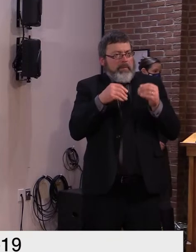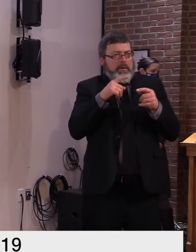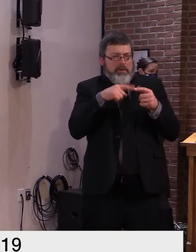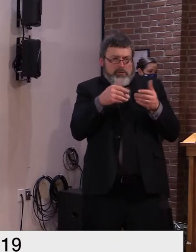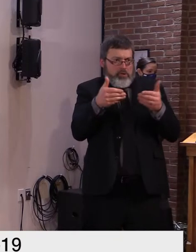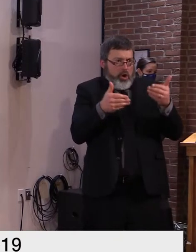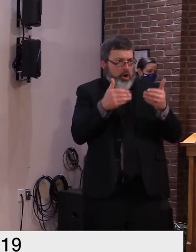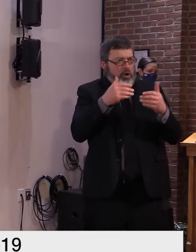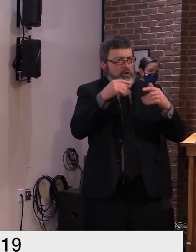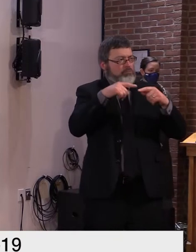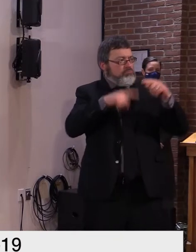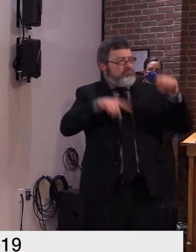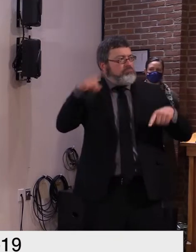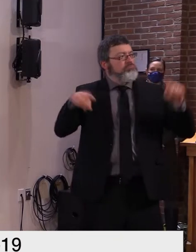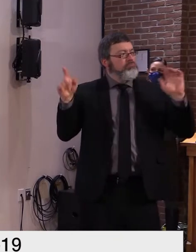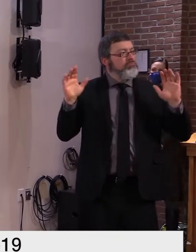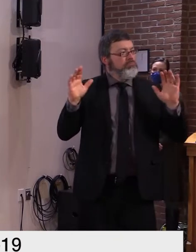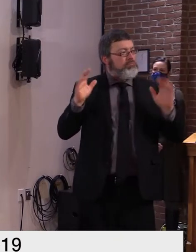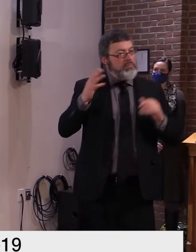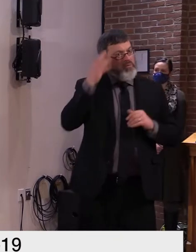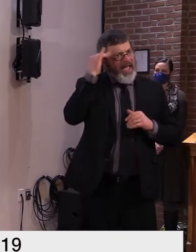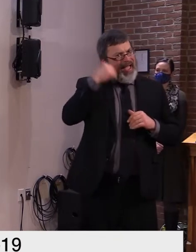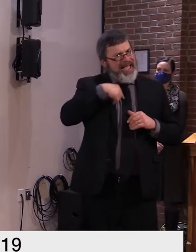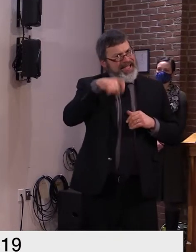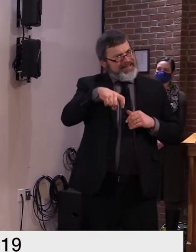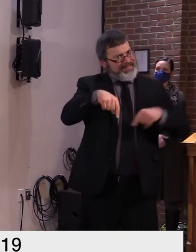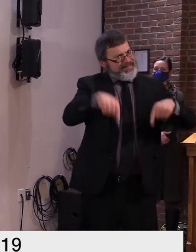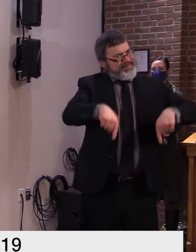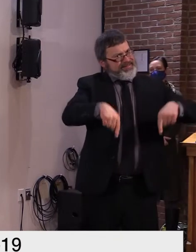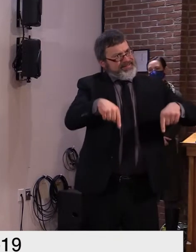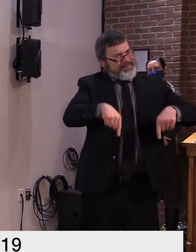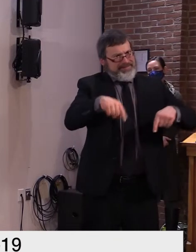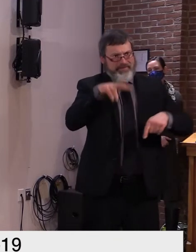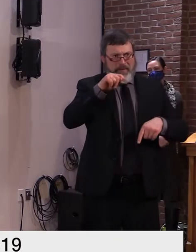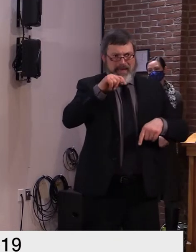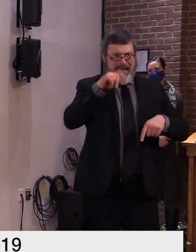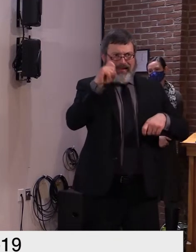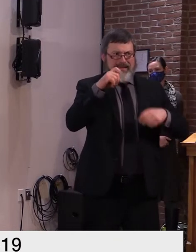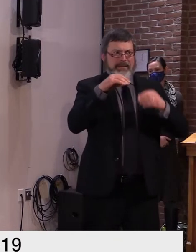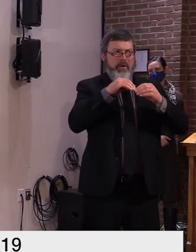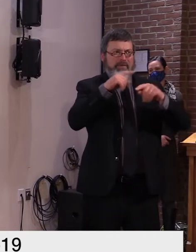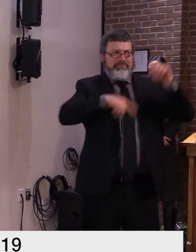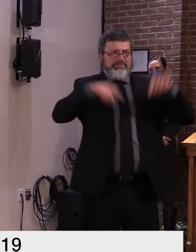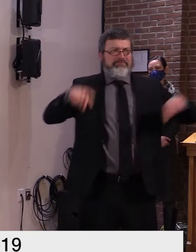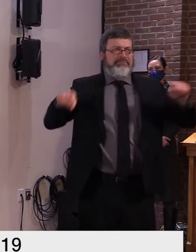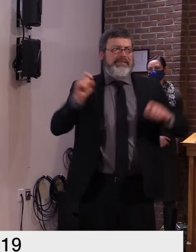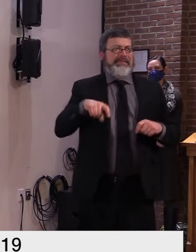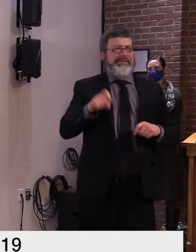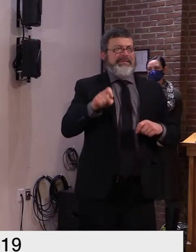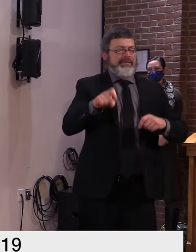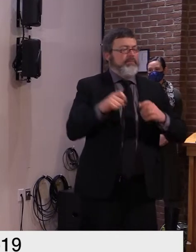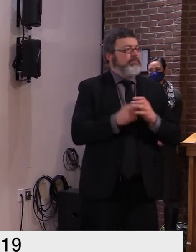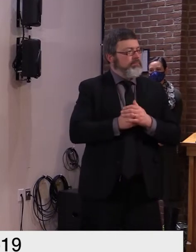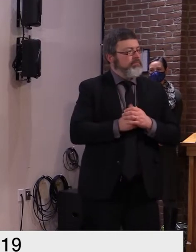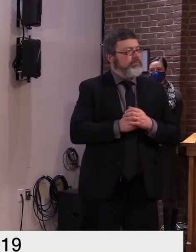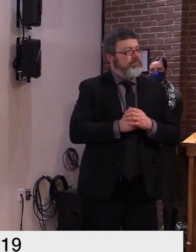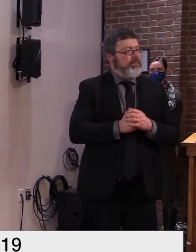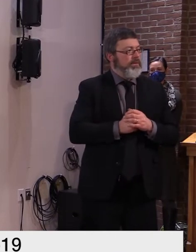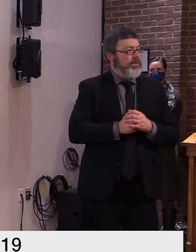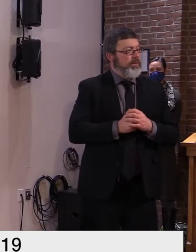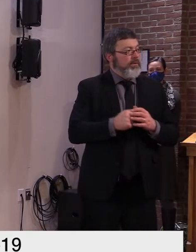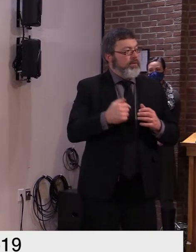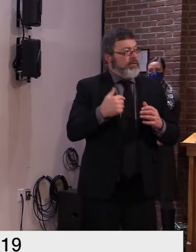outbreaks this is a solution meant to augment staffing shortfalls which arise in long-term care facilities